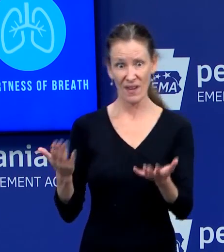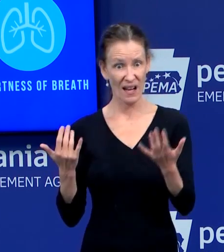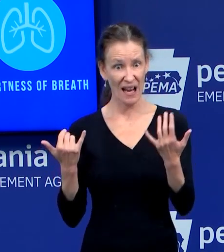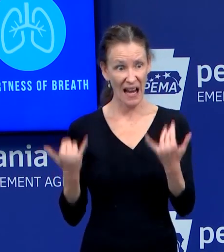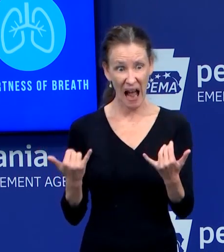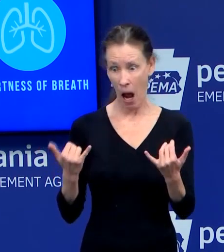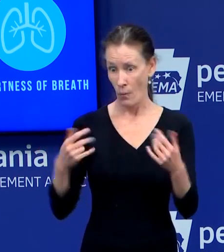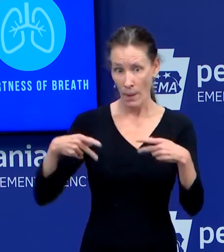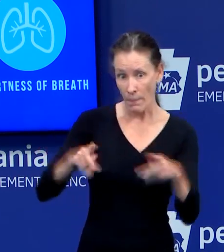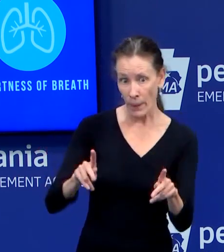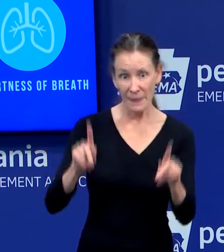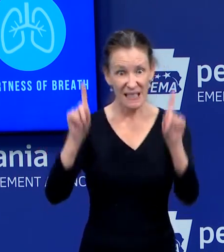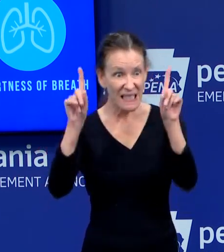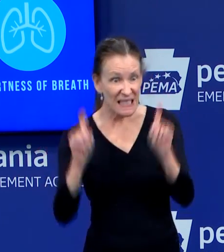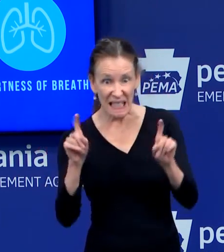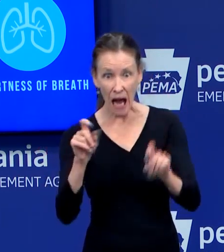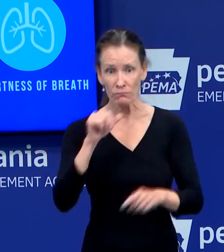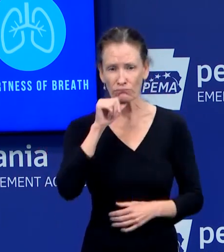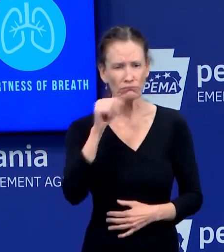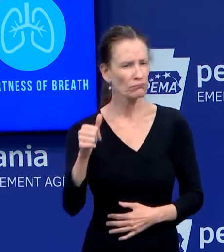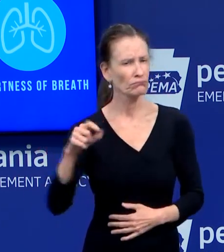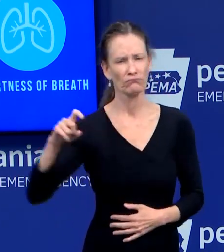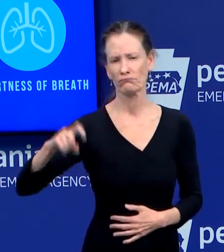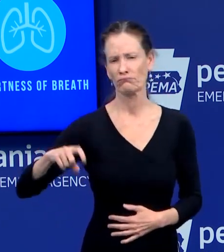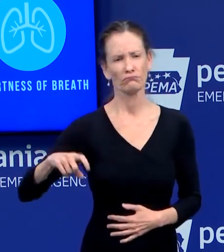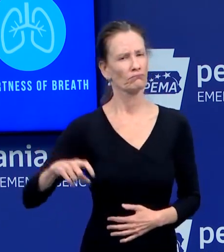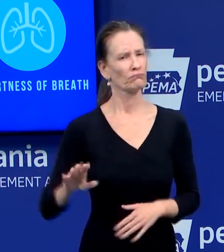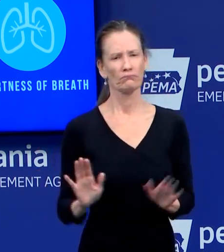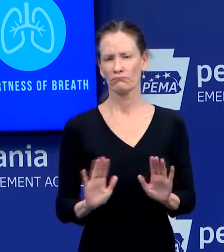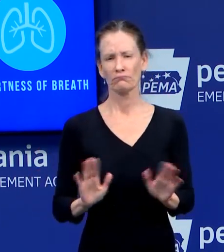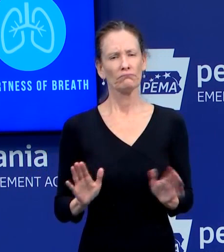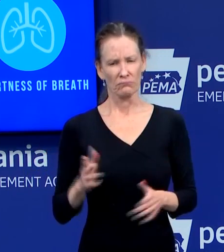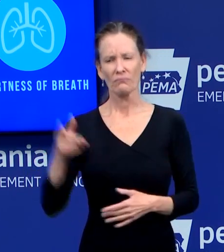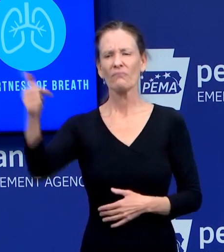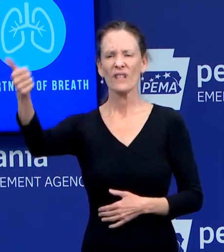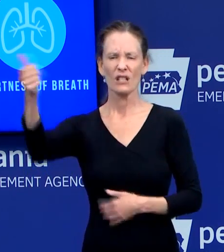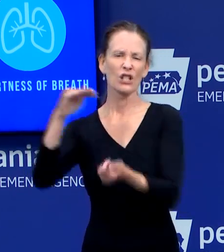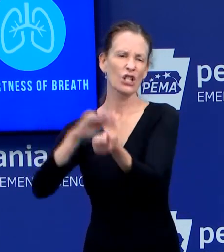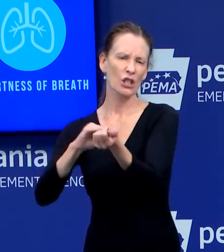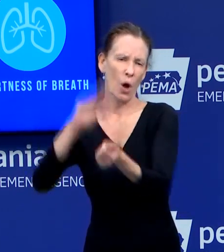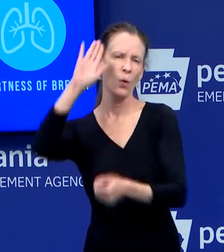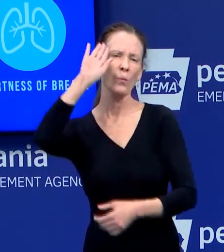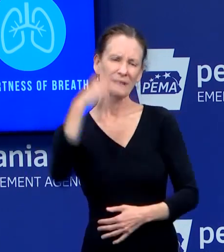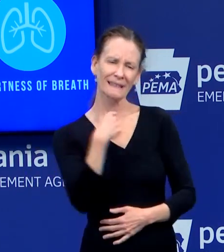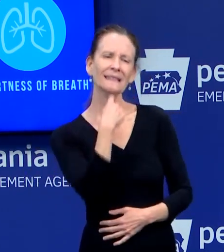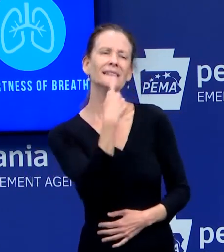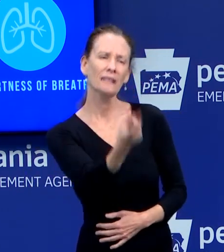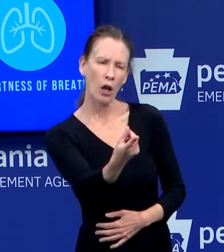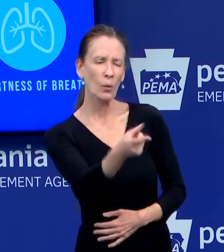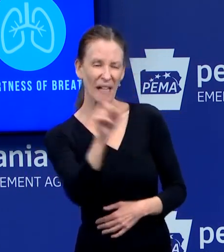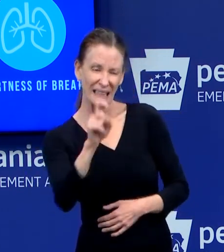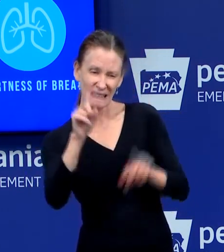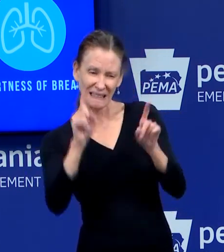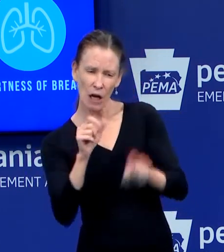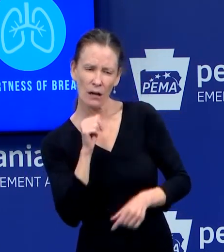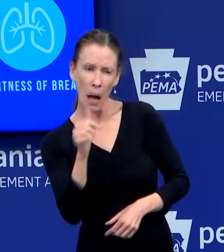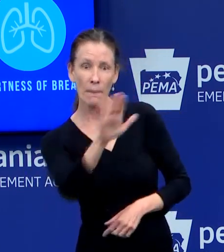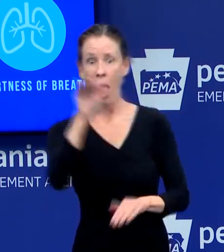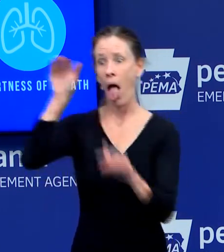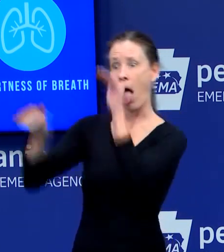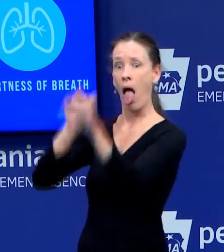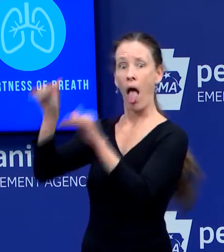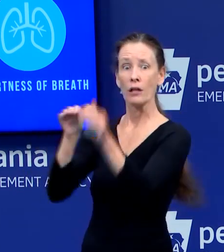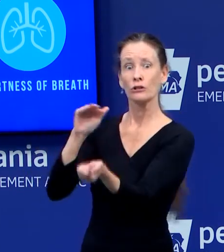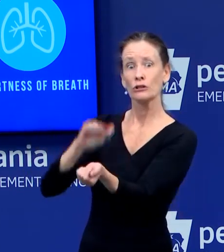a patient should be tested, they can order the test now without consulting us. There are commercial laboratories that work with